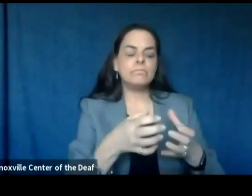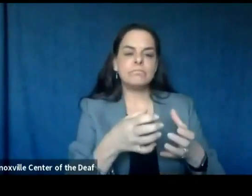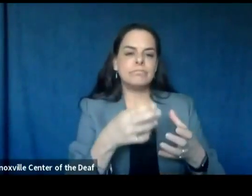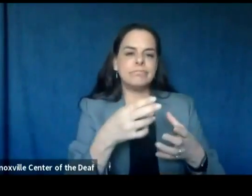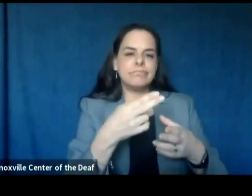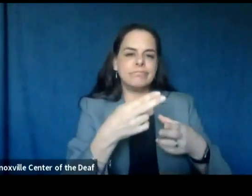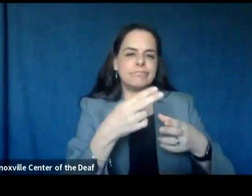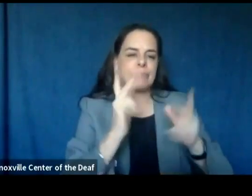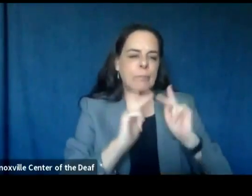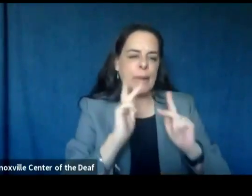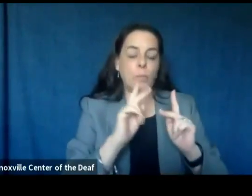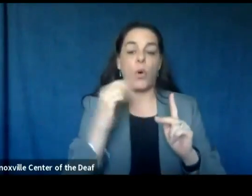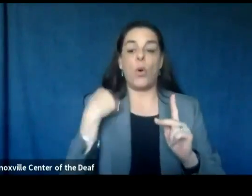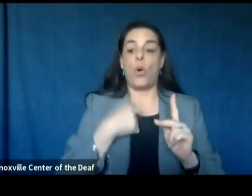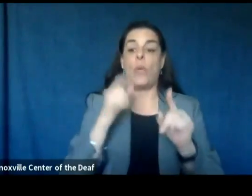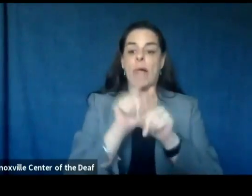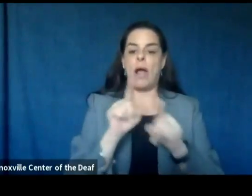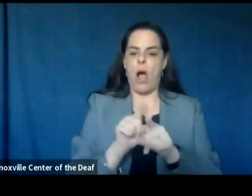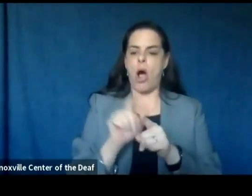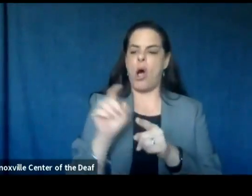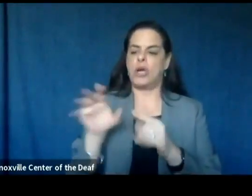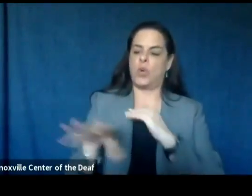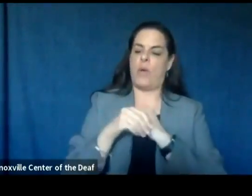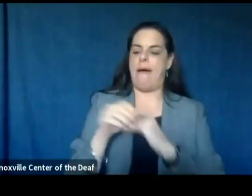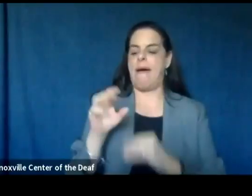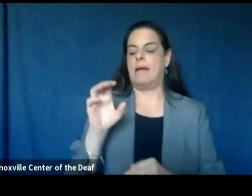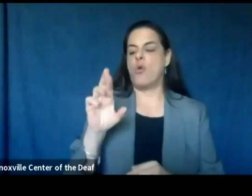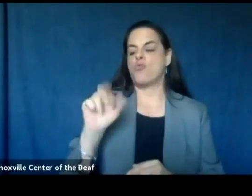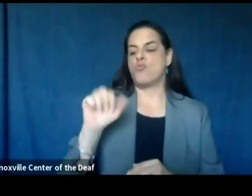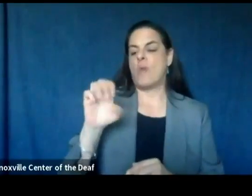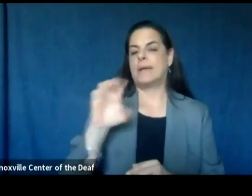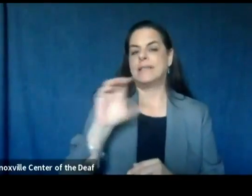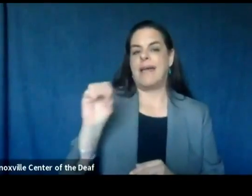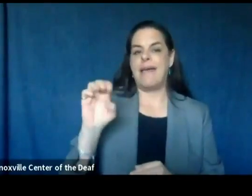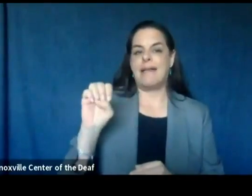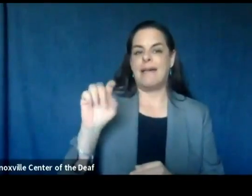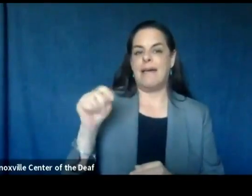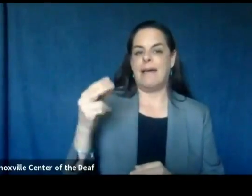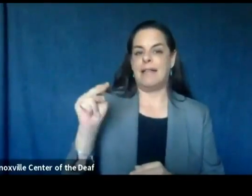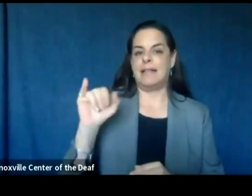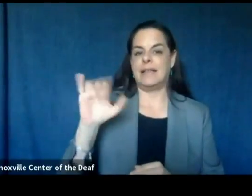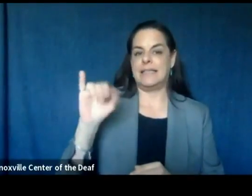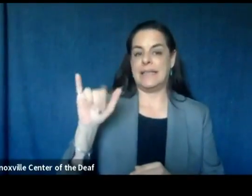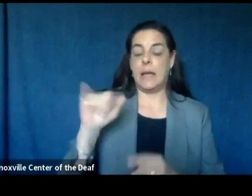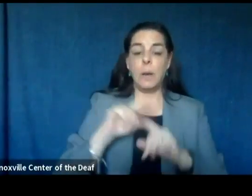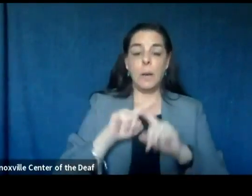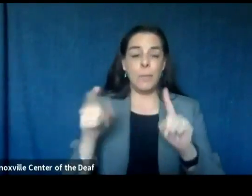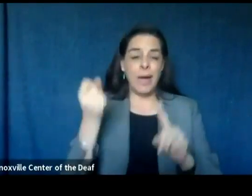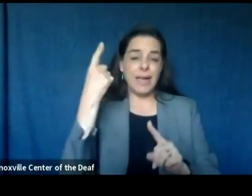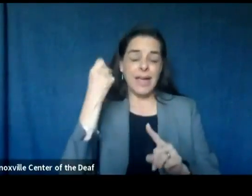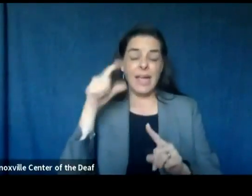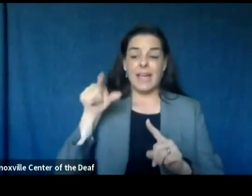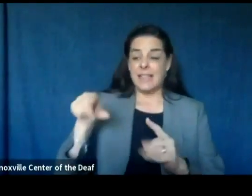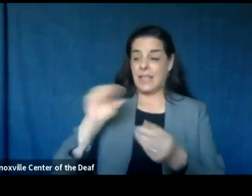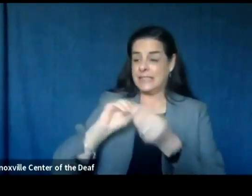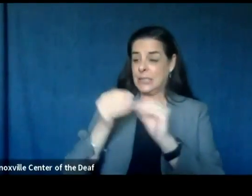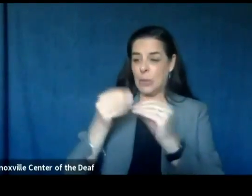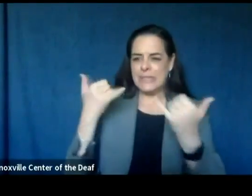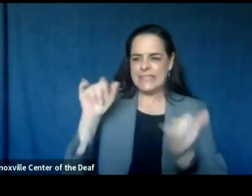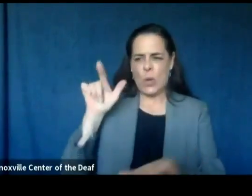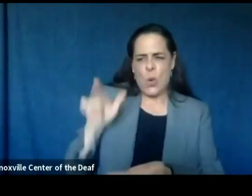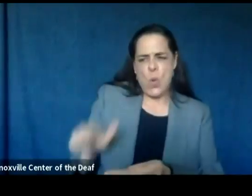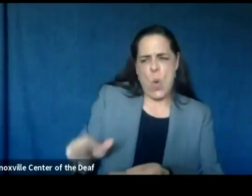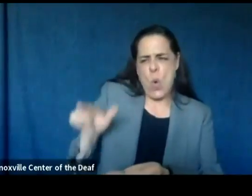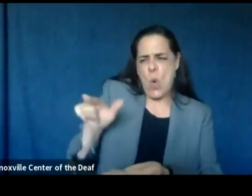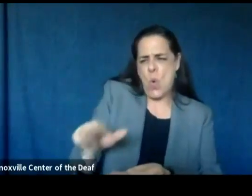also added a chart for race and ethnicity data however because numbers are still low in these populations it is